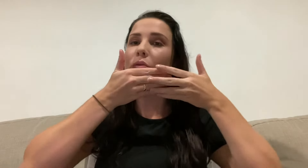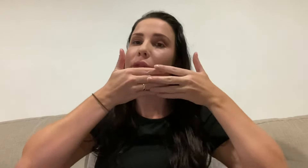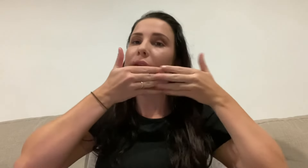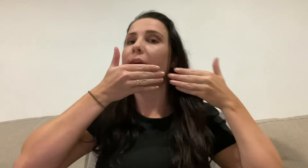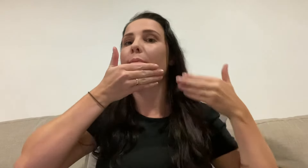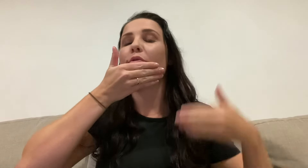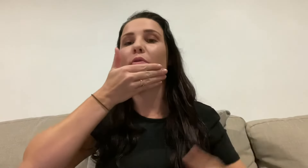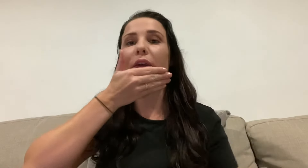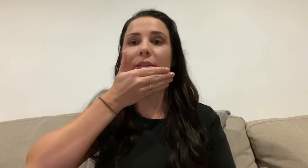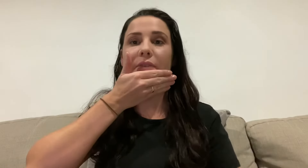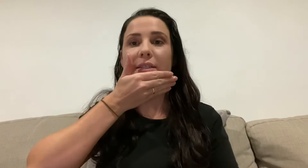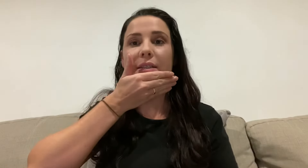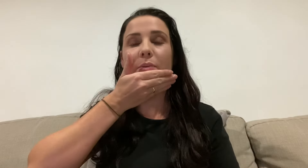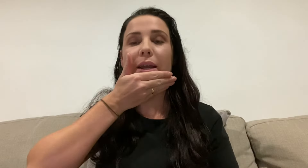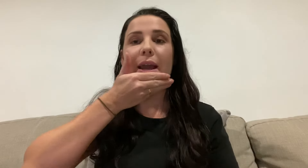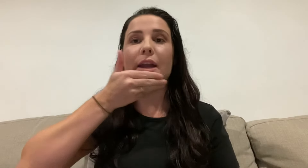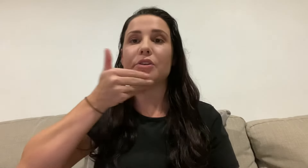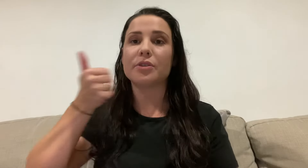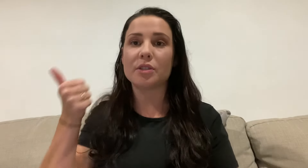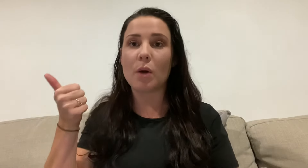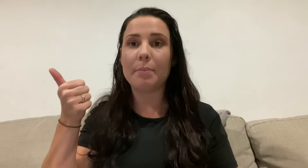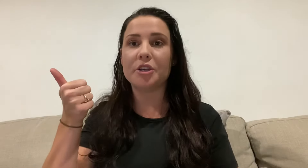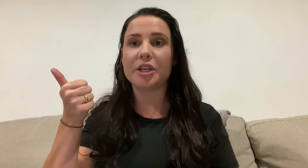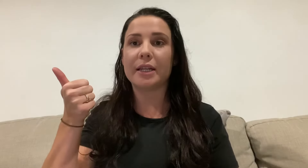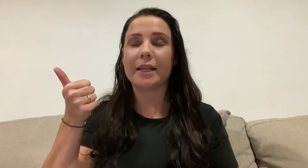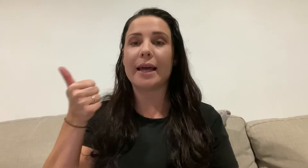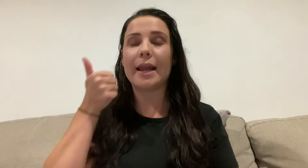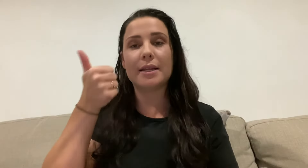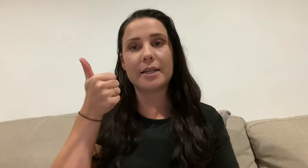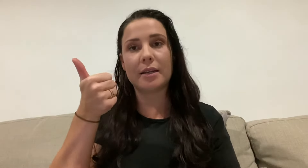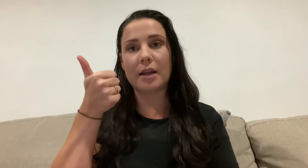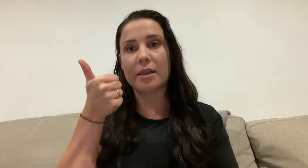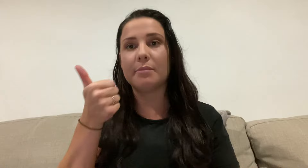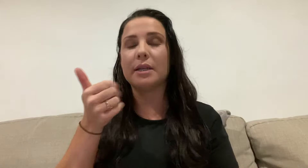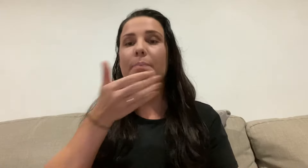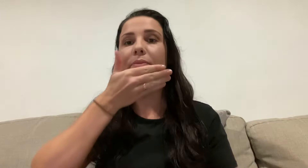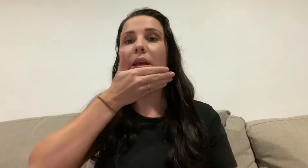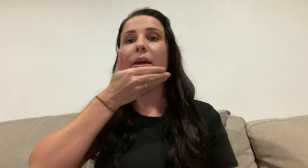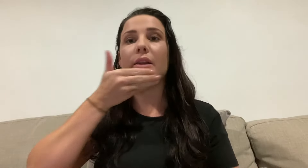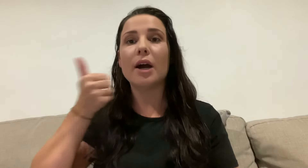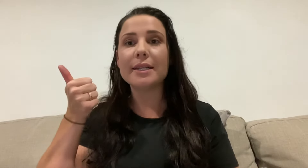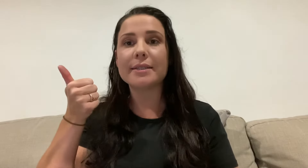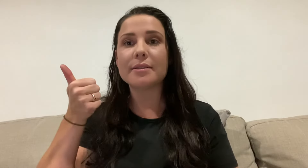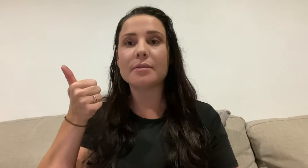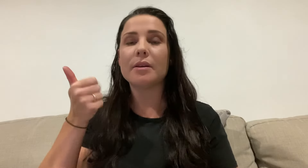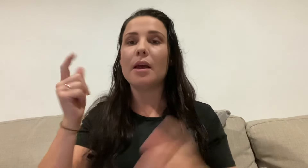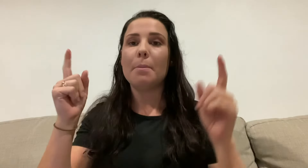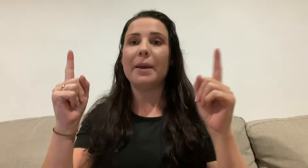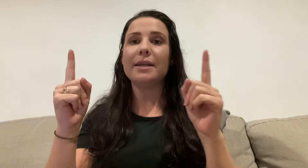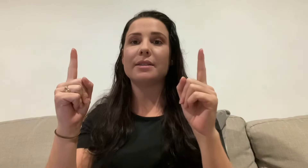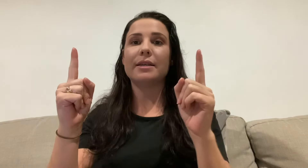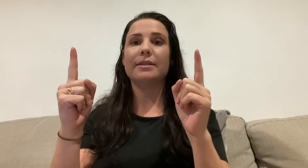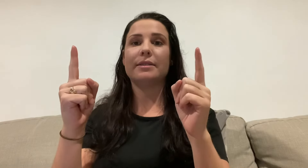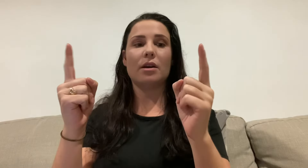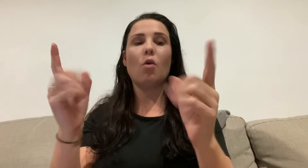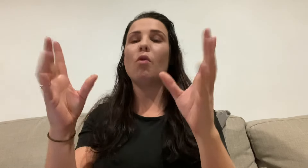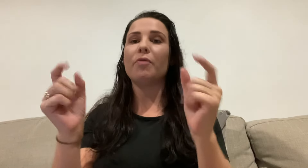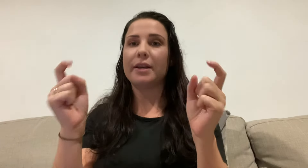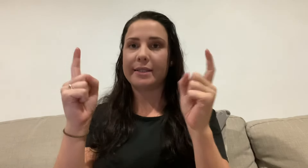all the four fingers facing this way. And you sort of swipe your chin like that ending in a thumbs up. Nice. Meet is all fingers down